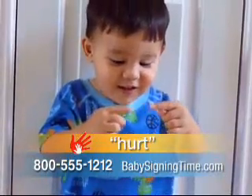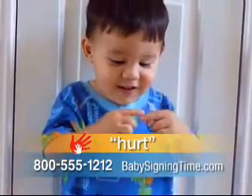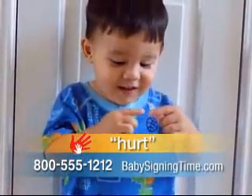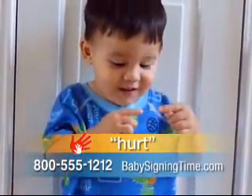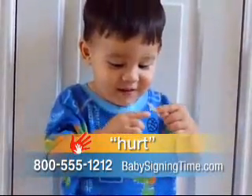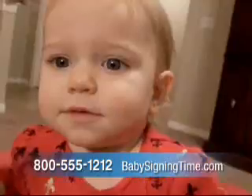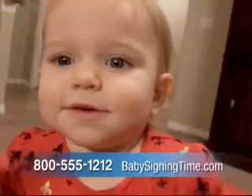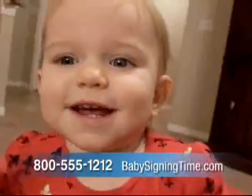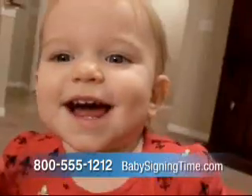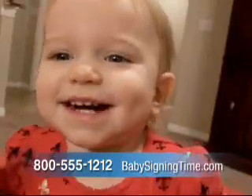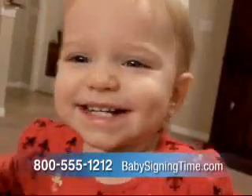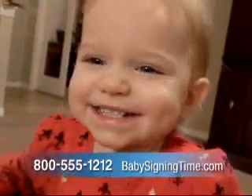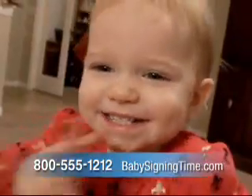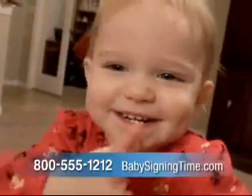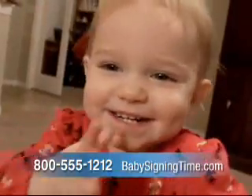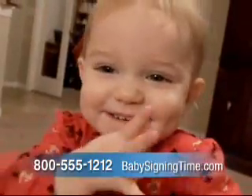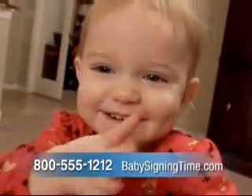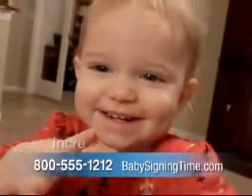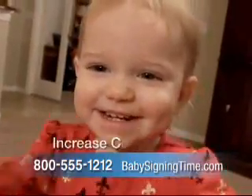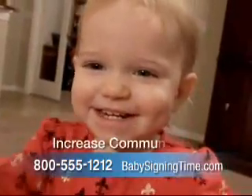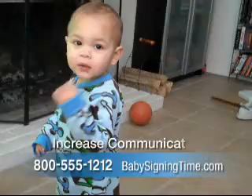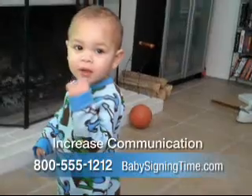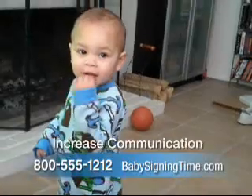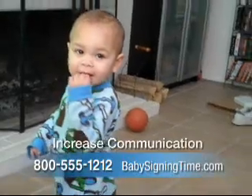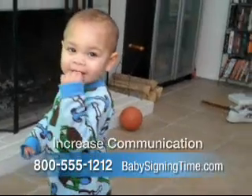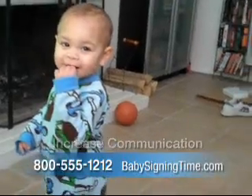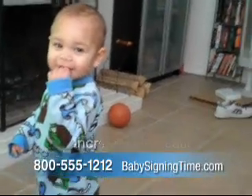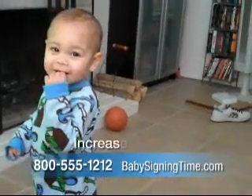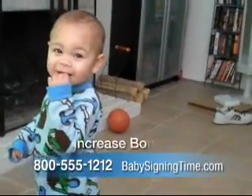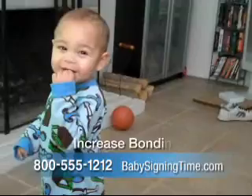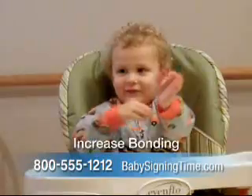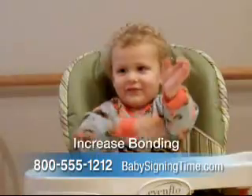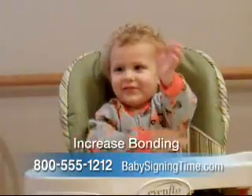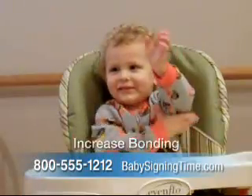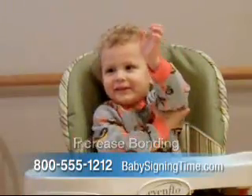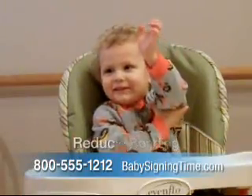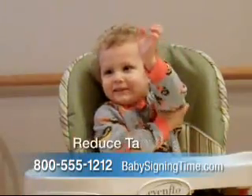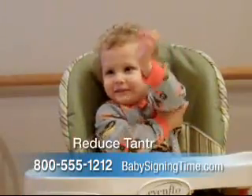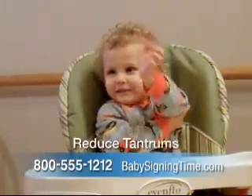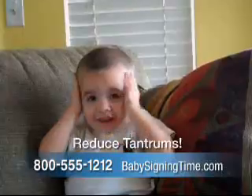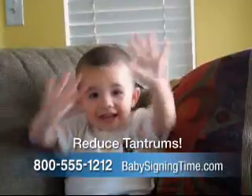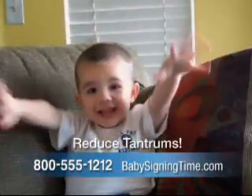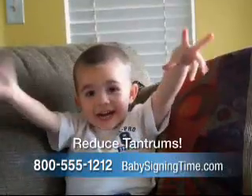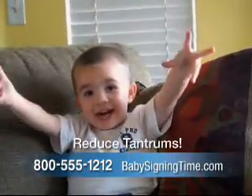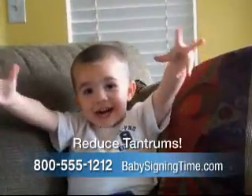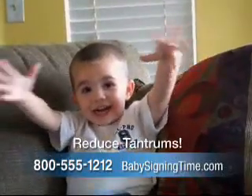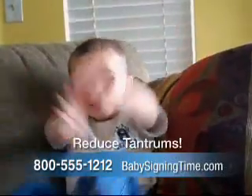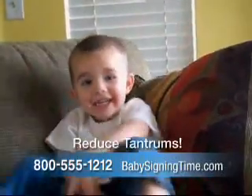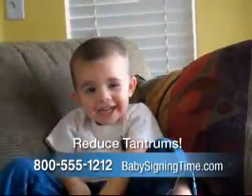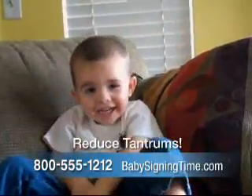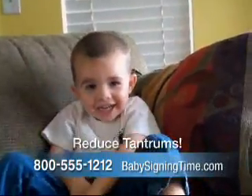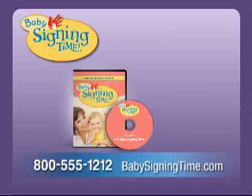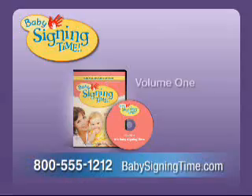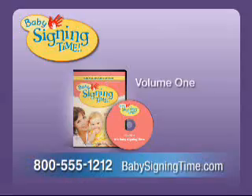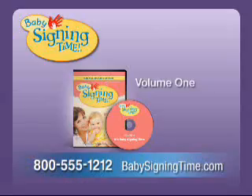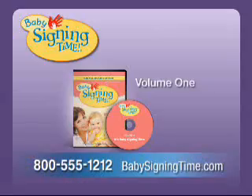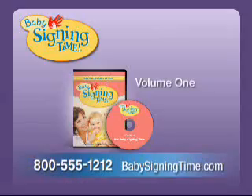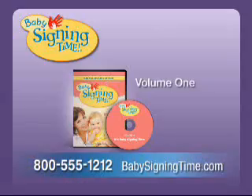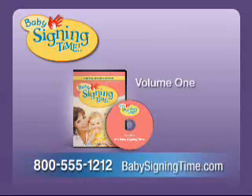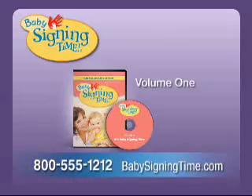vocabulary just explodes from there. Increasing communication, bonding, and reducing tantrums. You can call or go online to get Volume 1 of